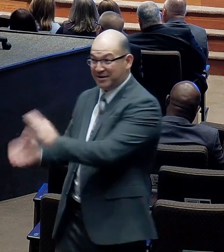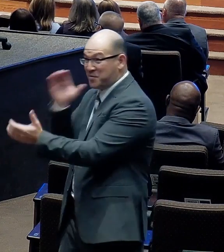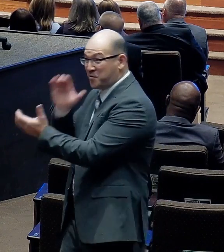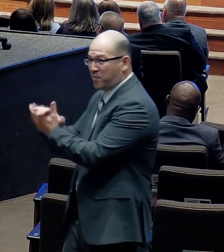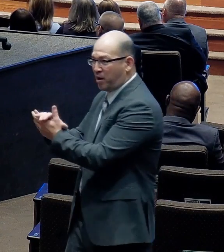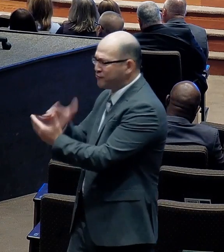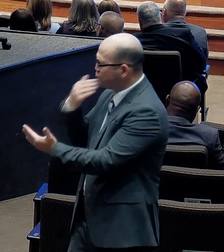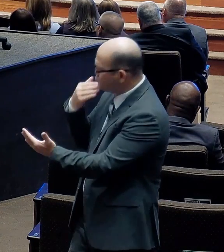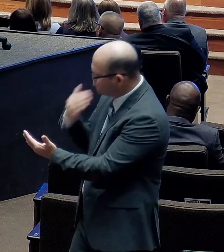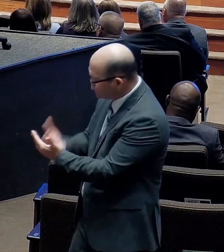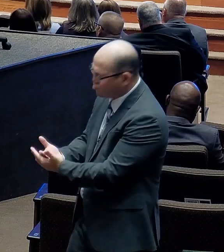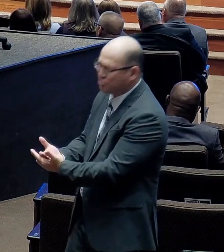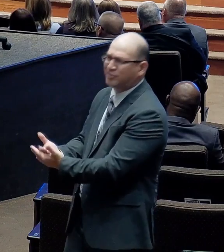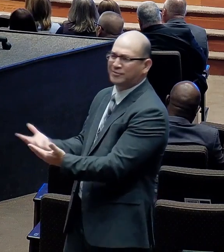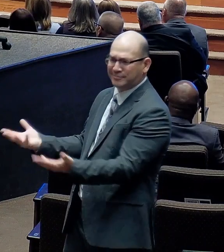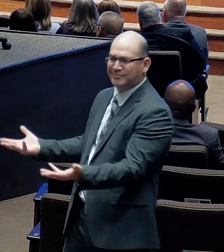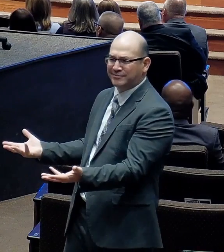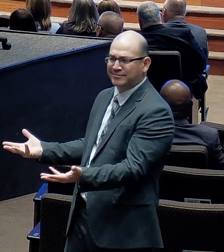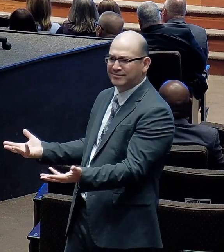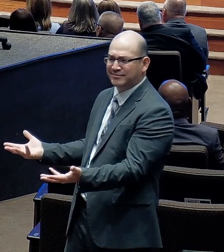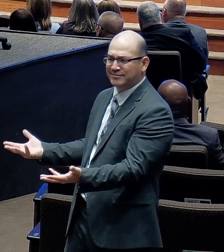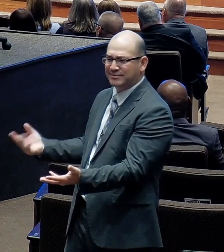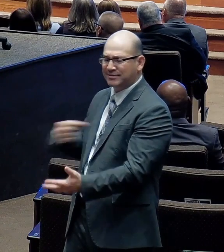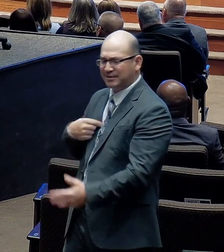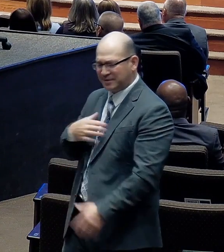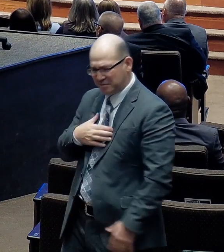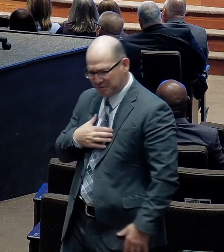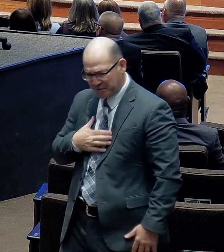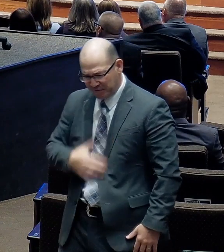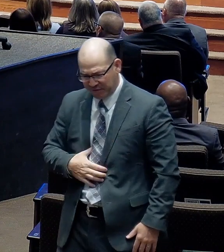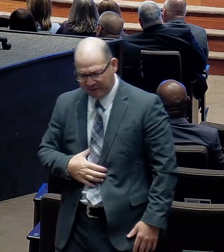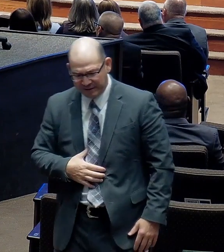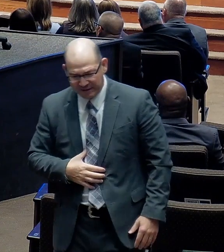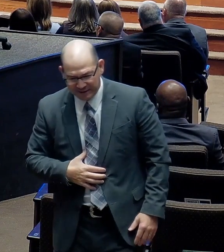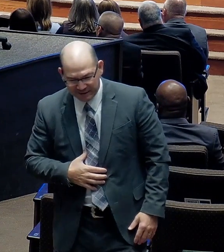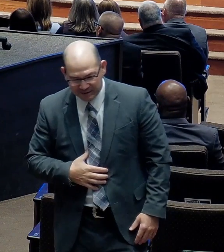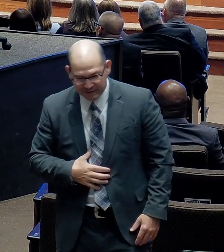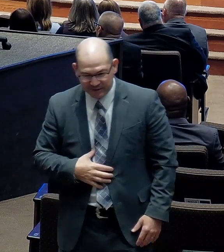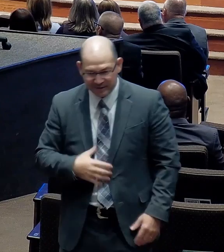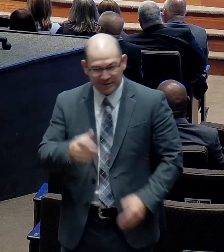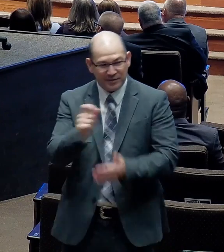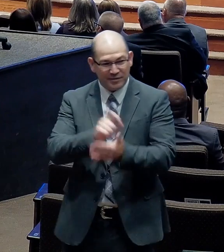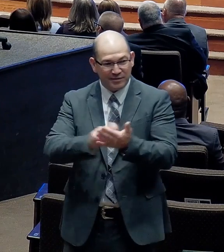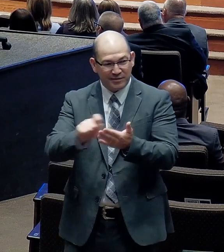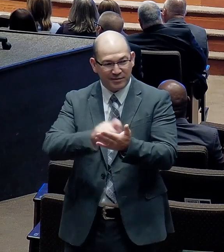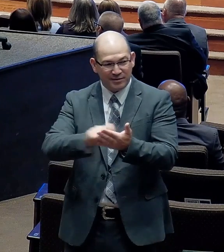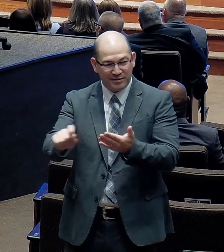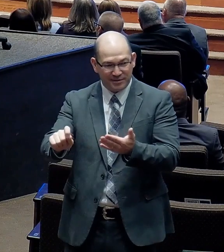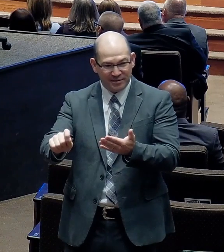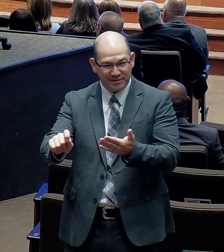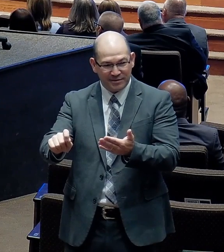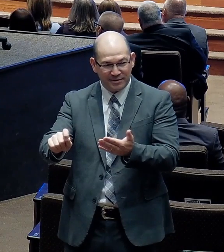Now I've often wished. The writer of Proverbs. Would put in there. He that findeth a good wife.